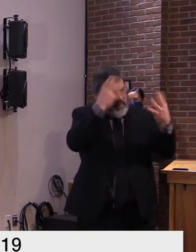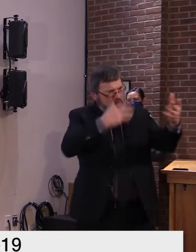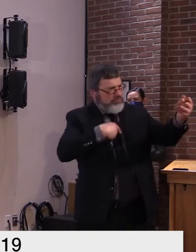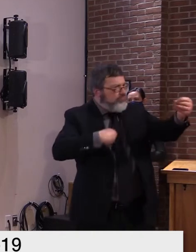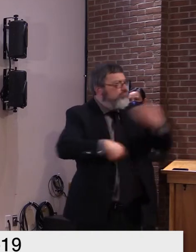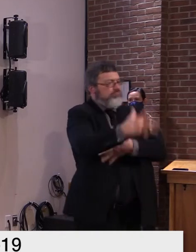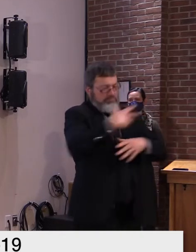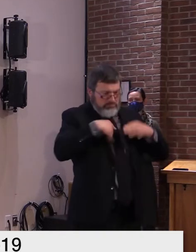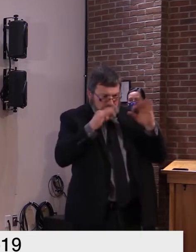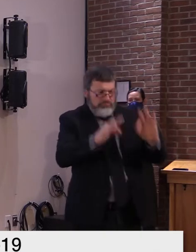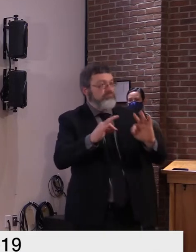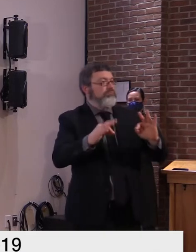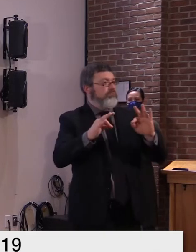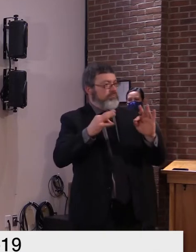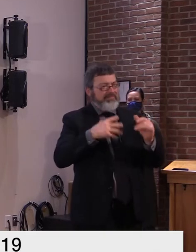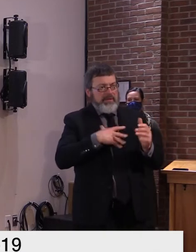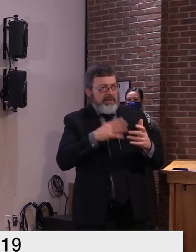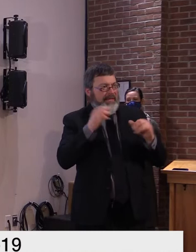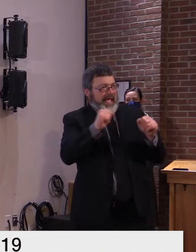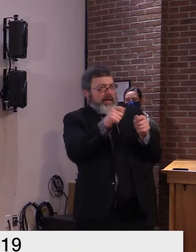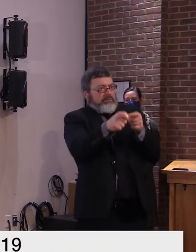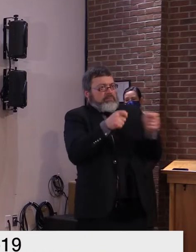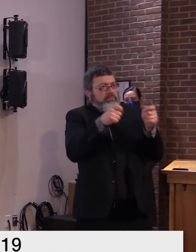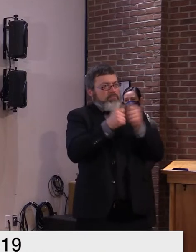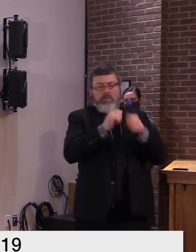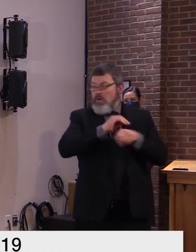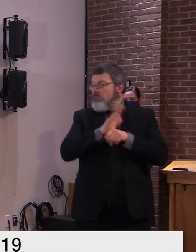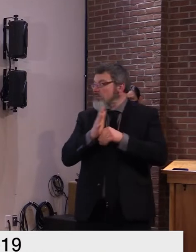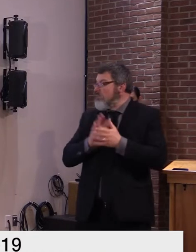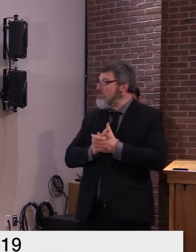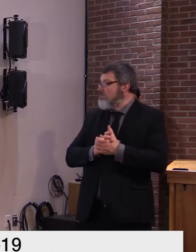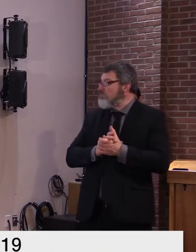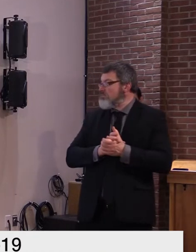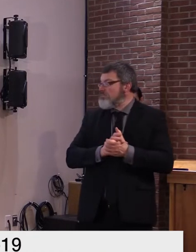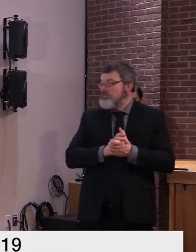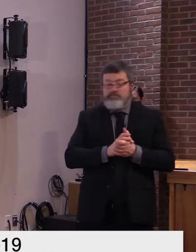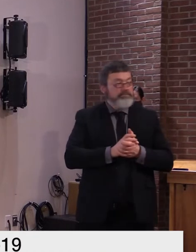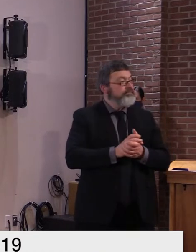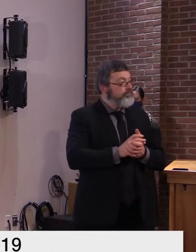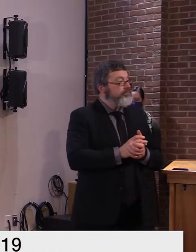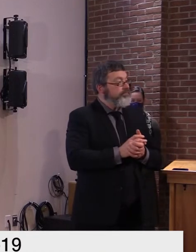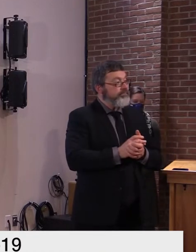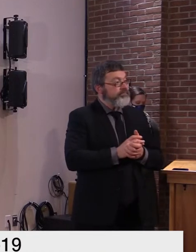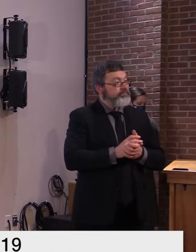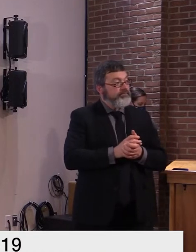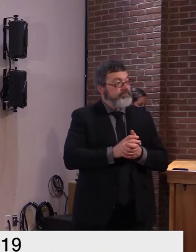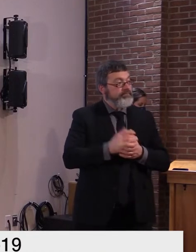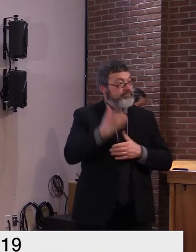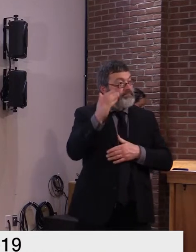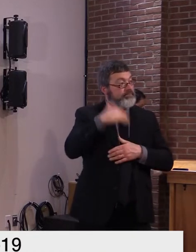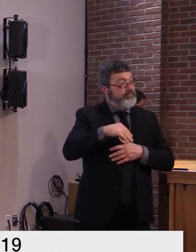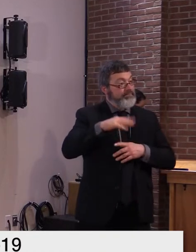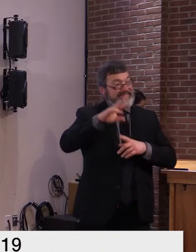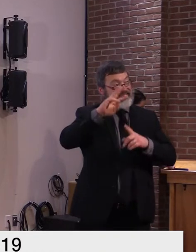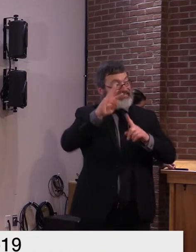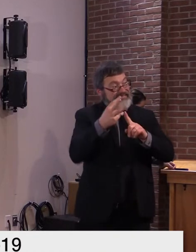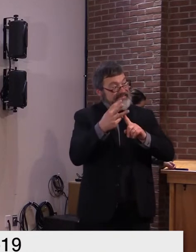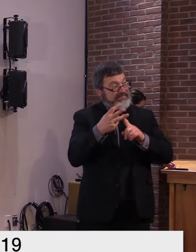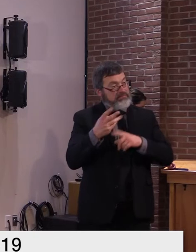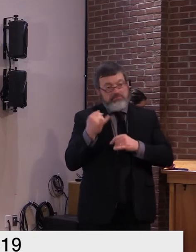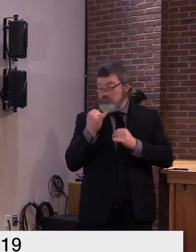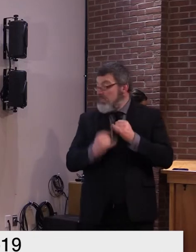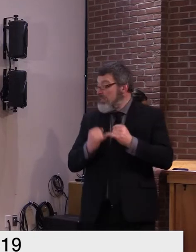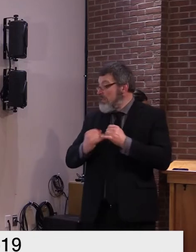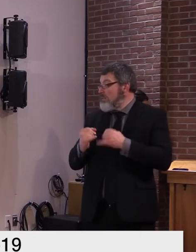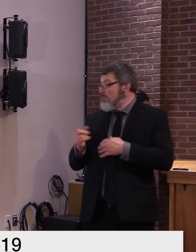in school our students on campus and our businesses open when cases arise safeguarding